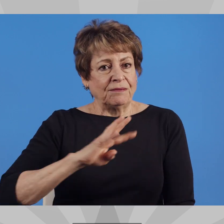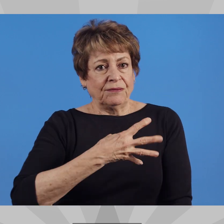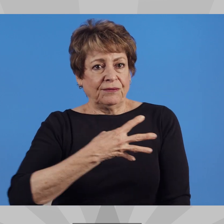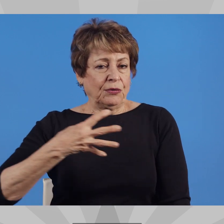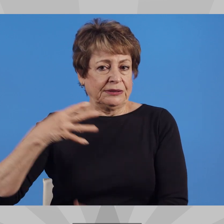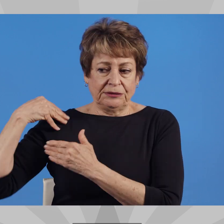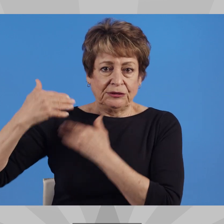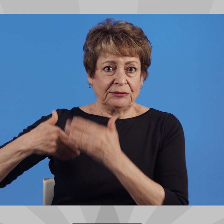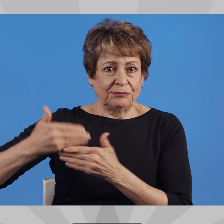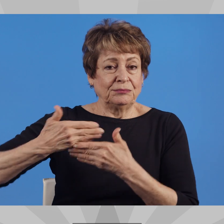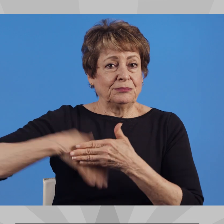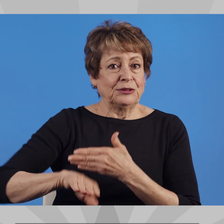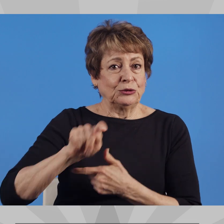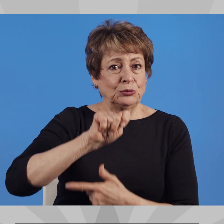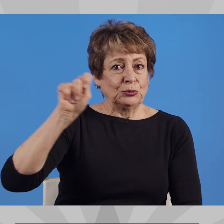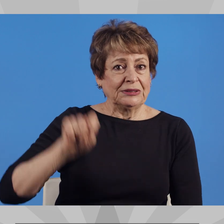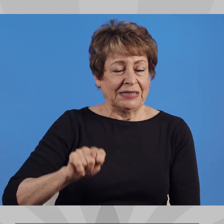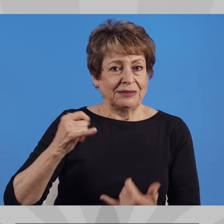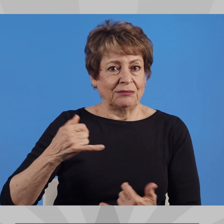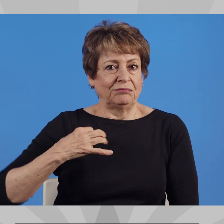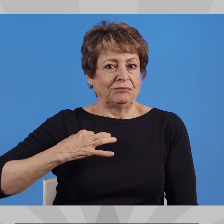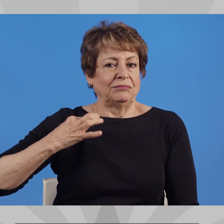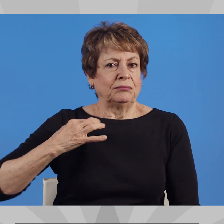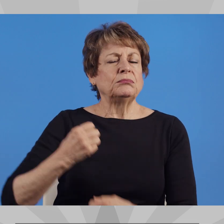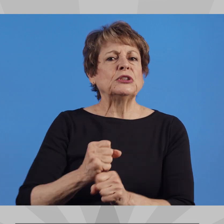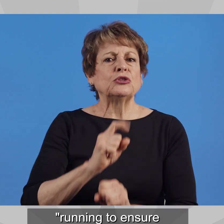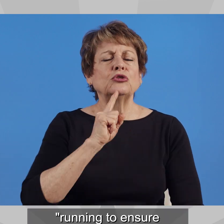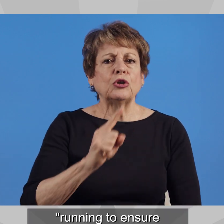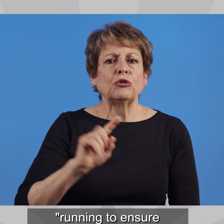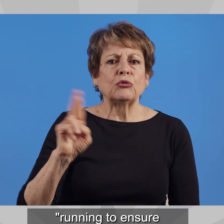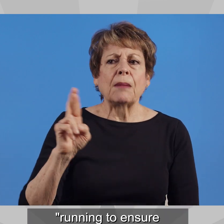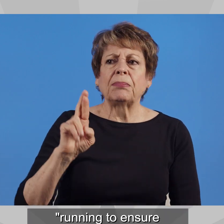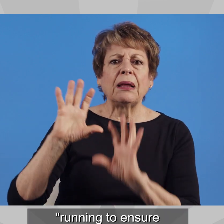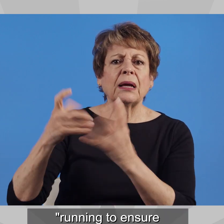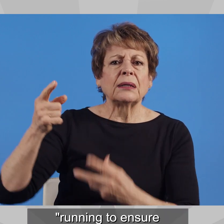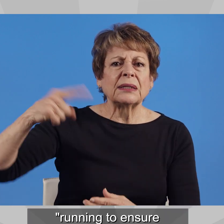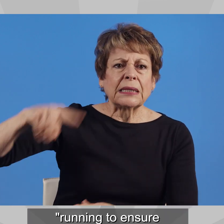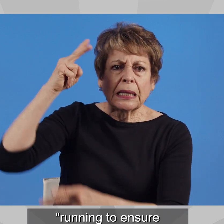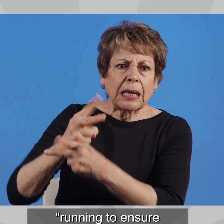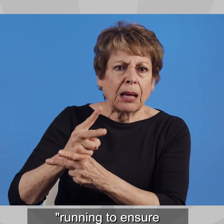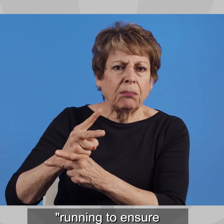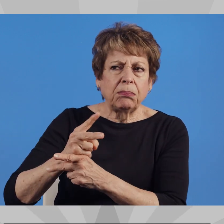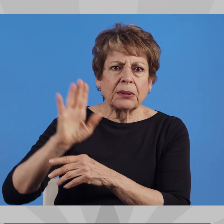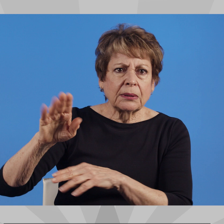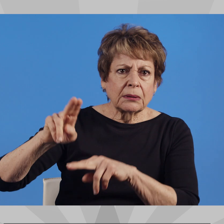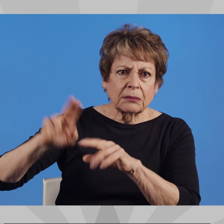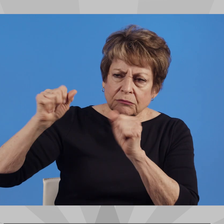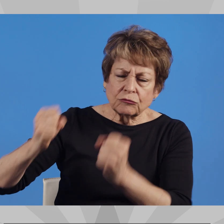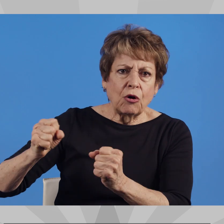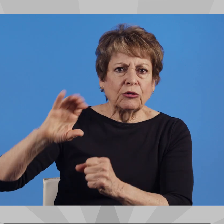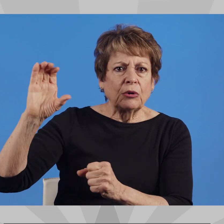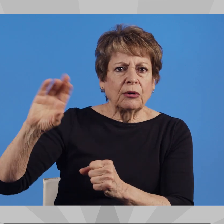Statement I'm a fourth generation Tucsonan running to ensure Republicans keep this seat in